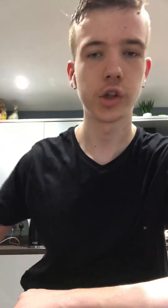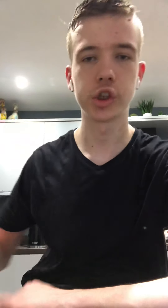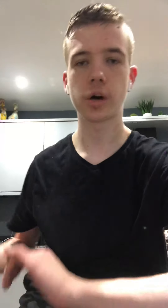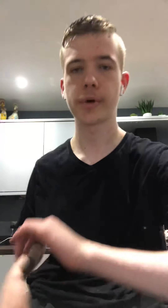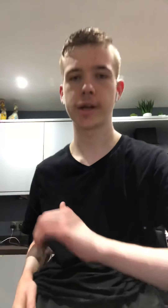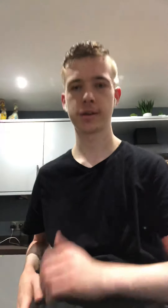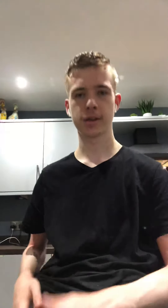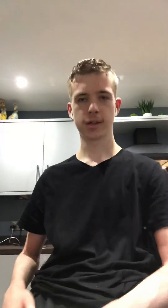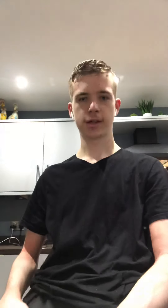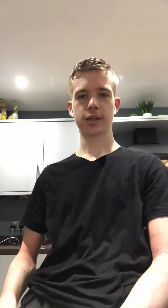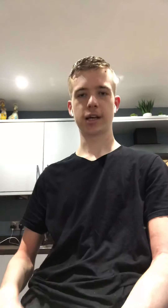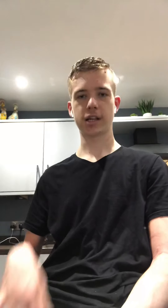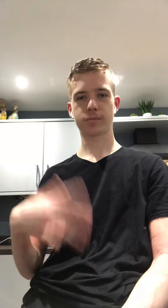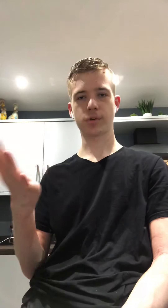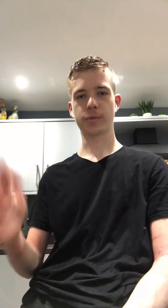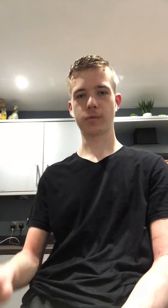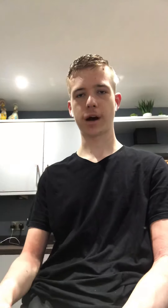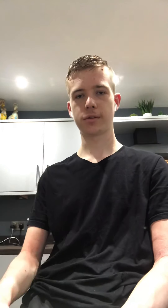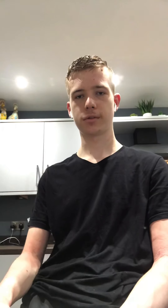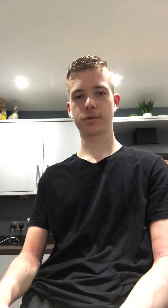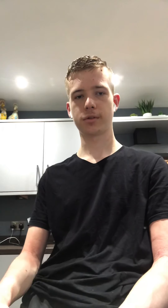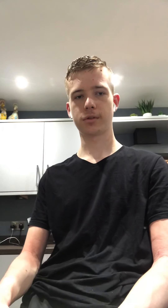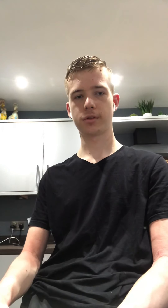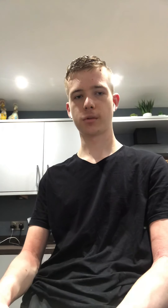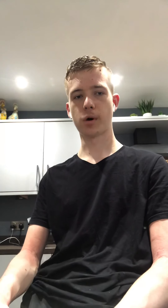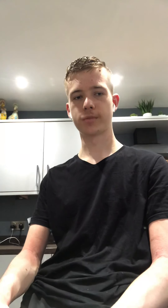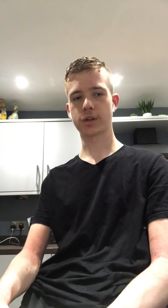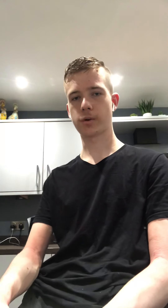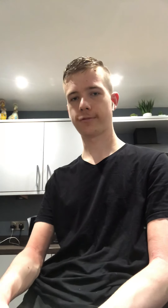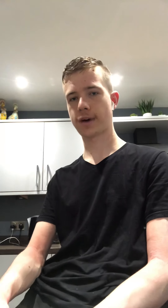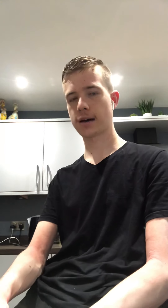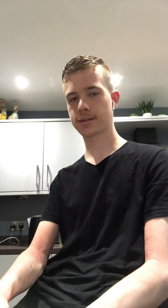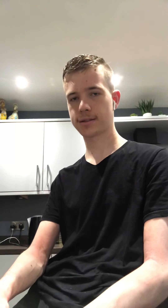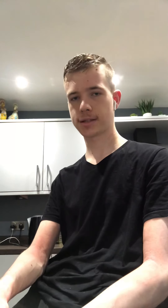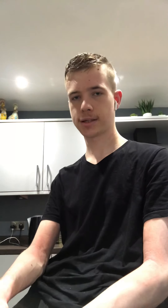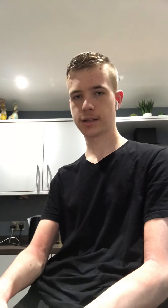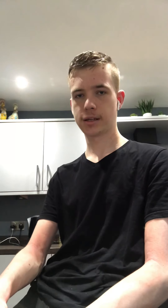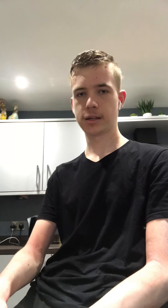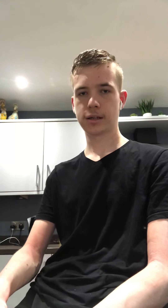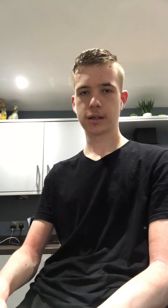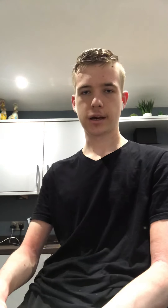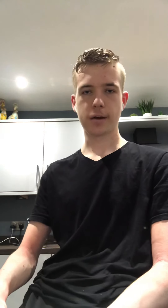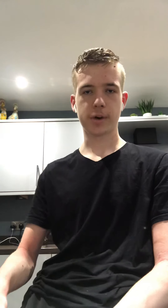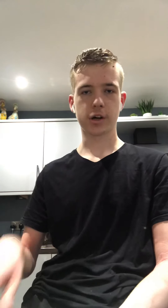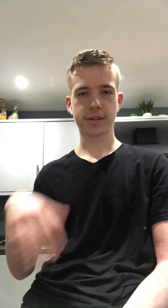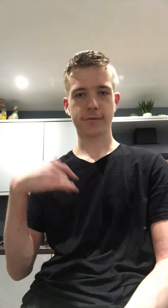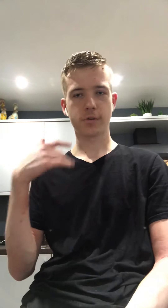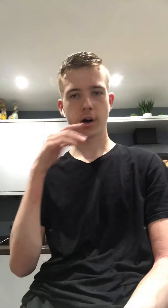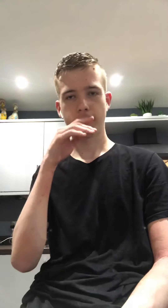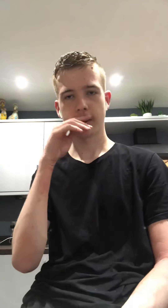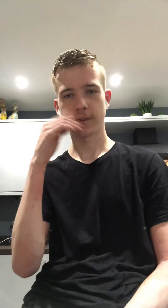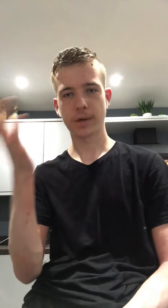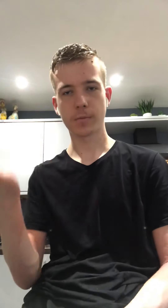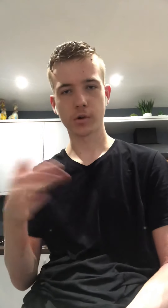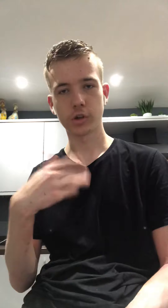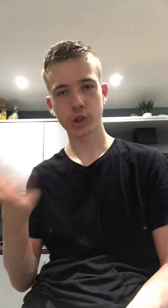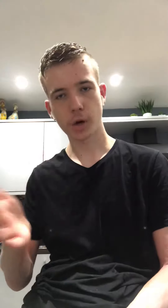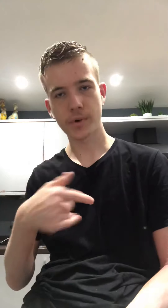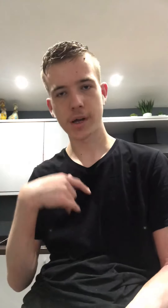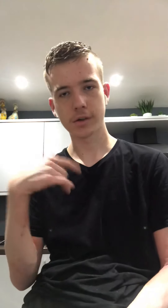shopping. Yeah that's probably why the months are going fast. Because people go shopping and